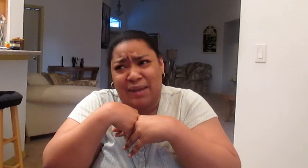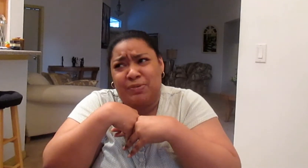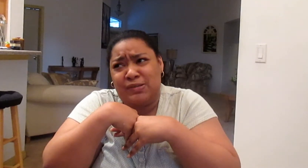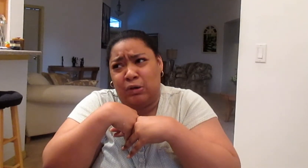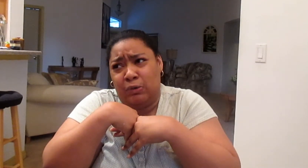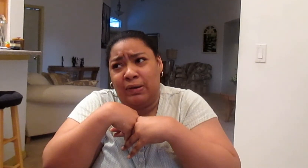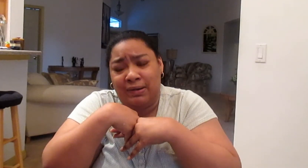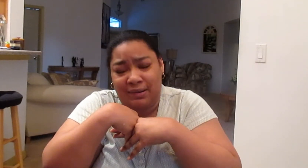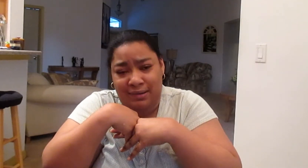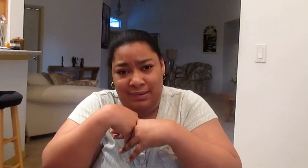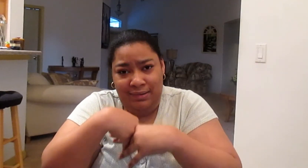episode